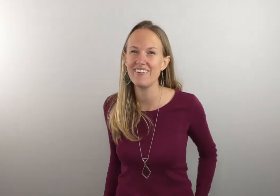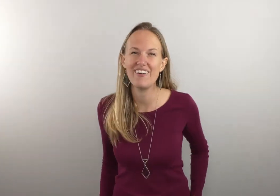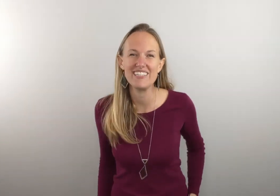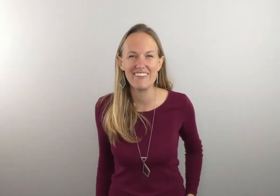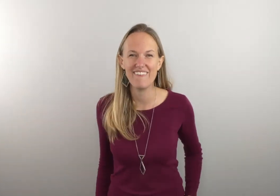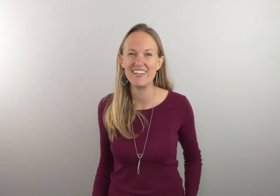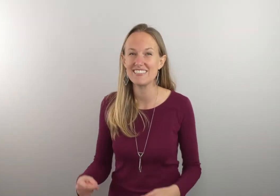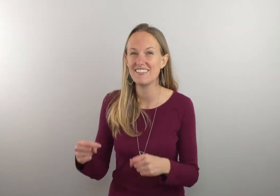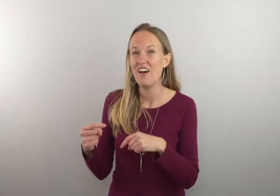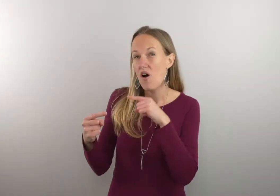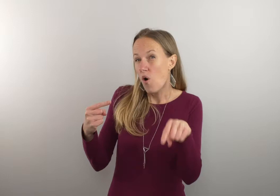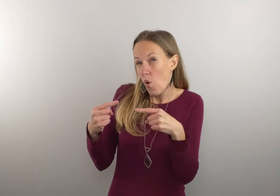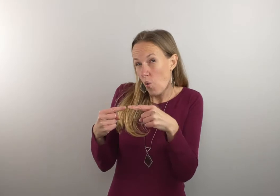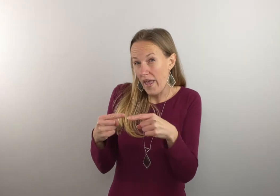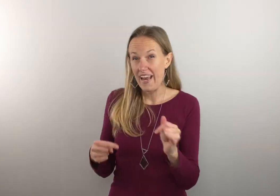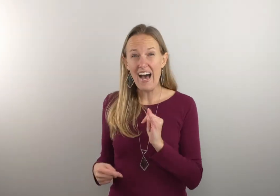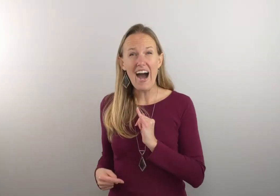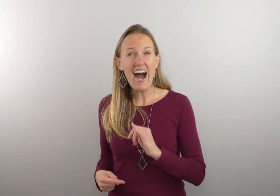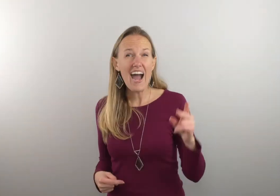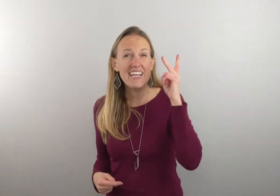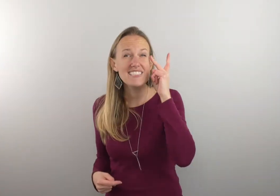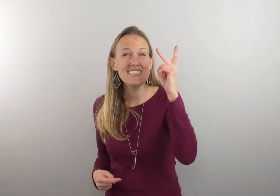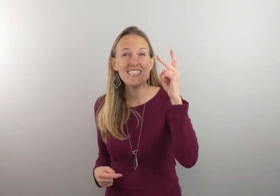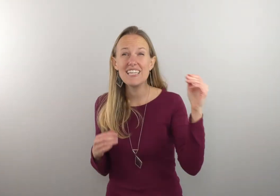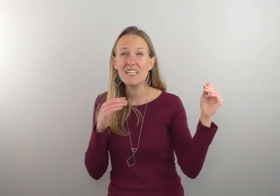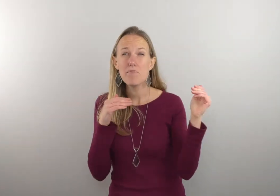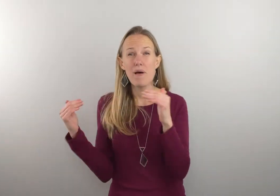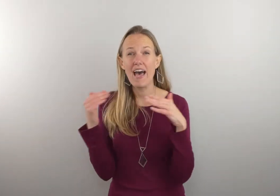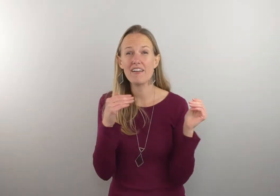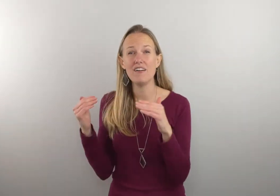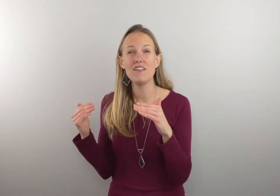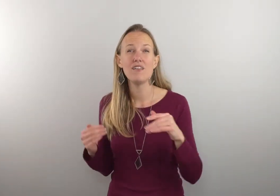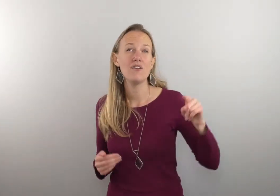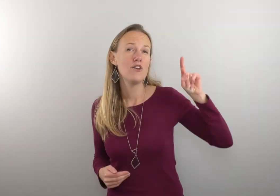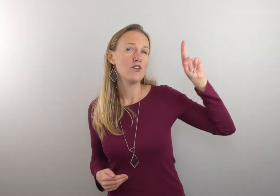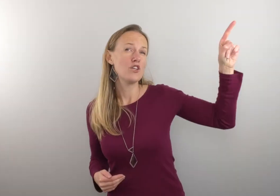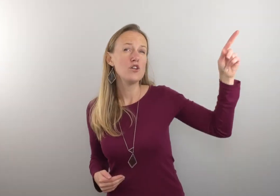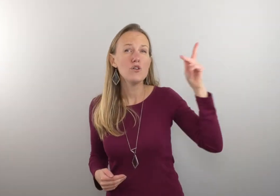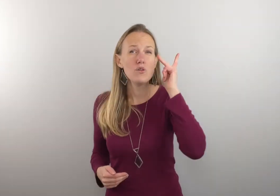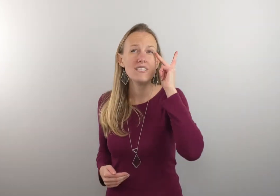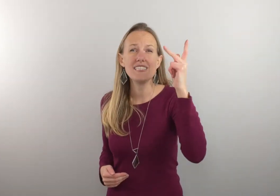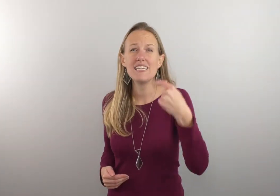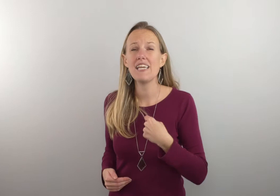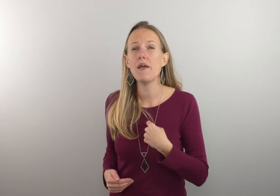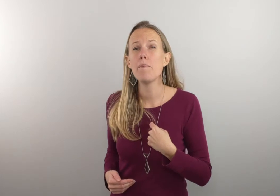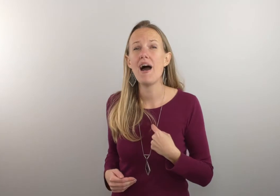go on to the chorus when I see battle you see my